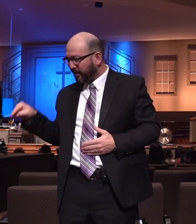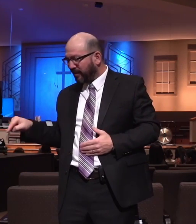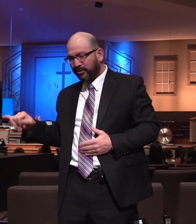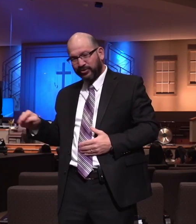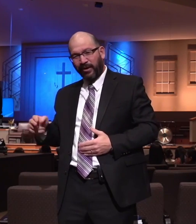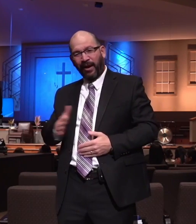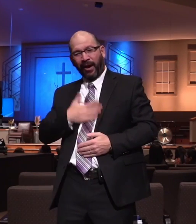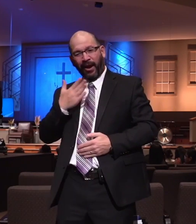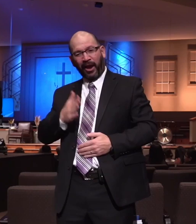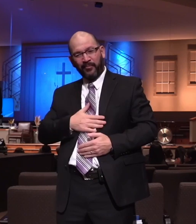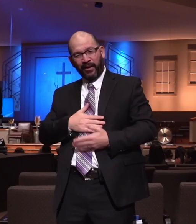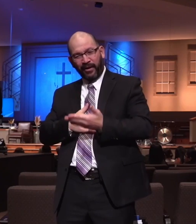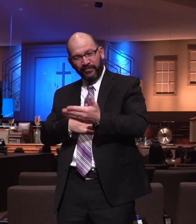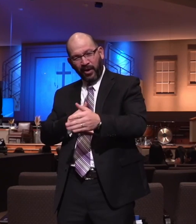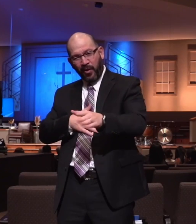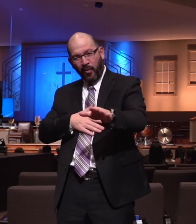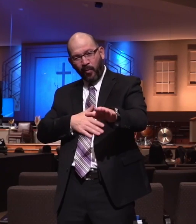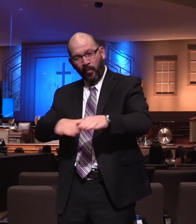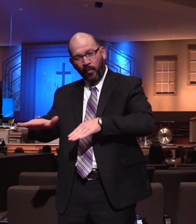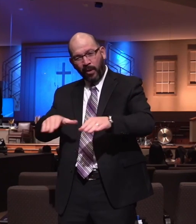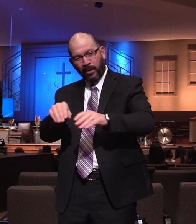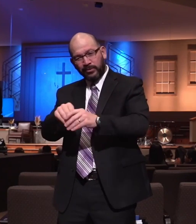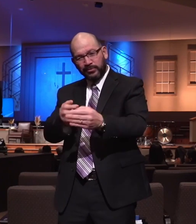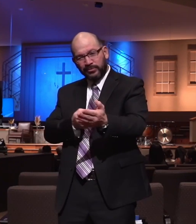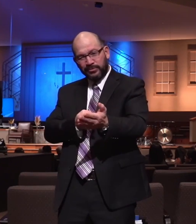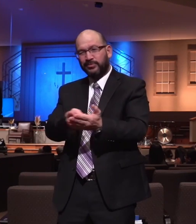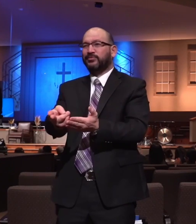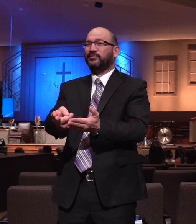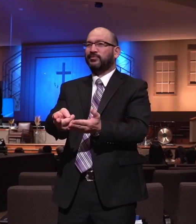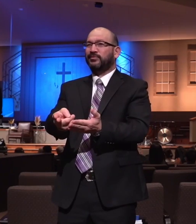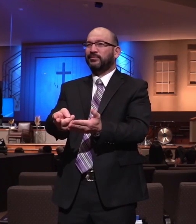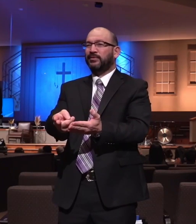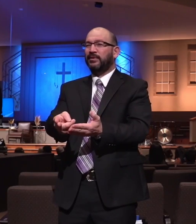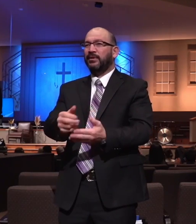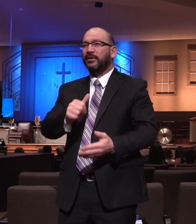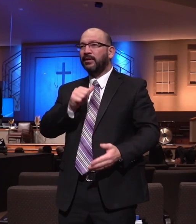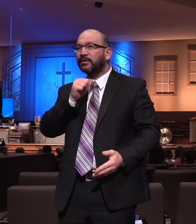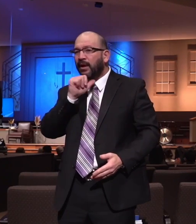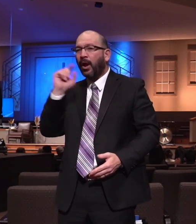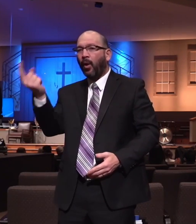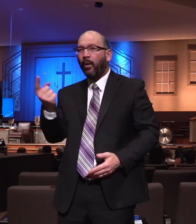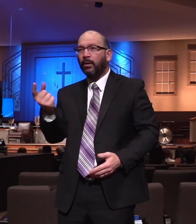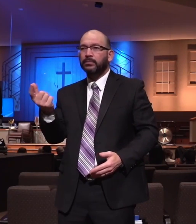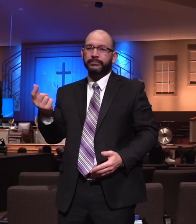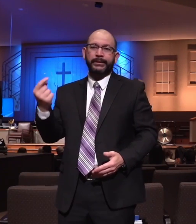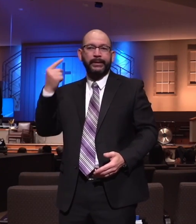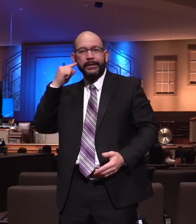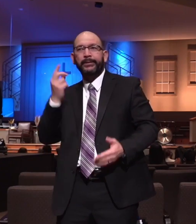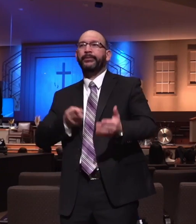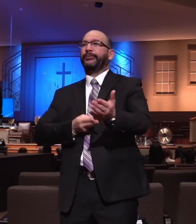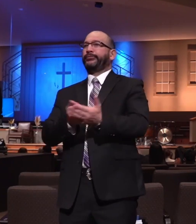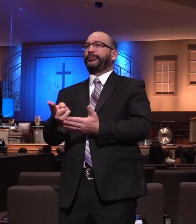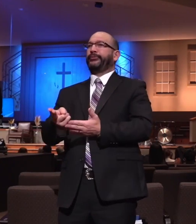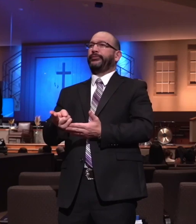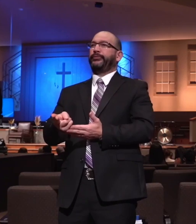They are walking in the truth. They're not just around the truth. They're not just hearing the truth.